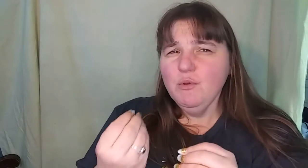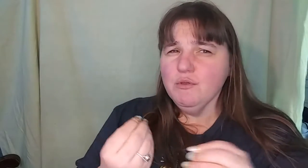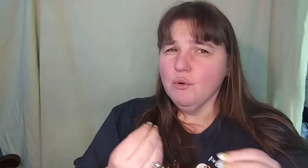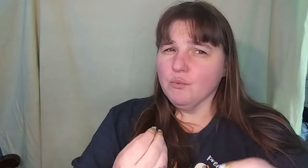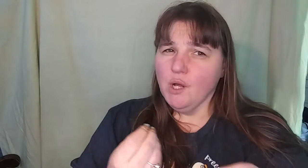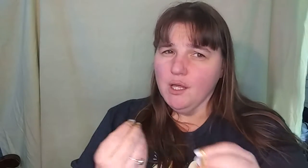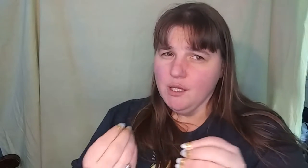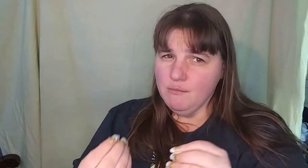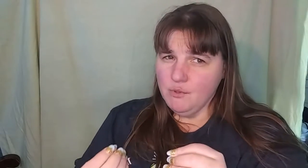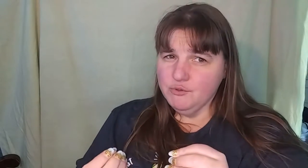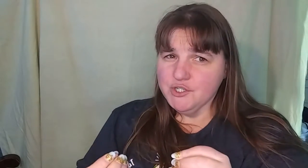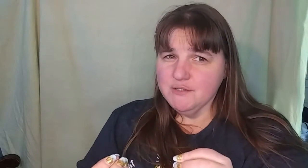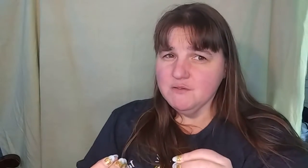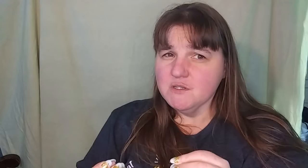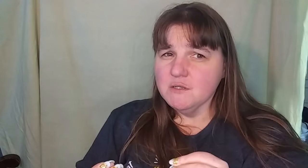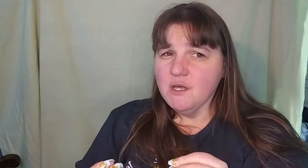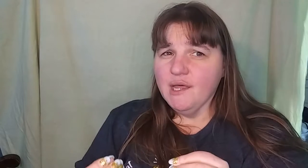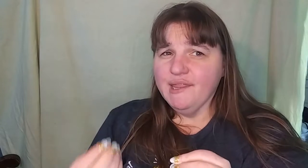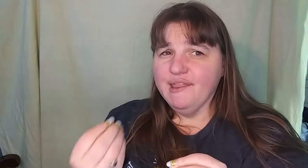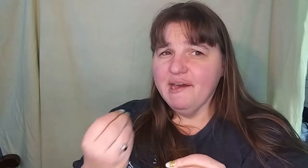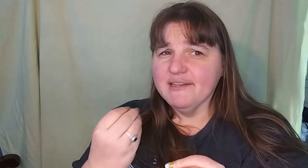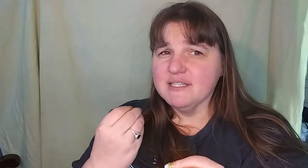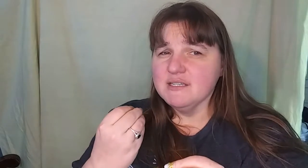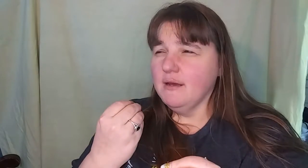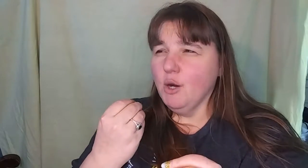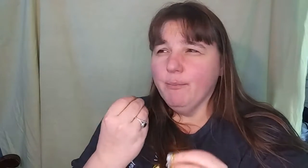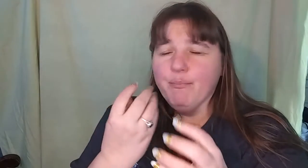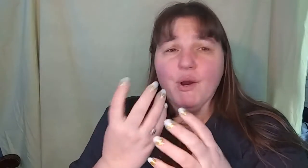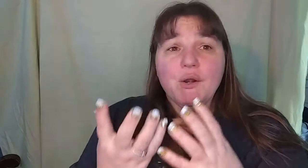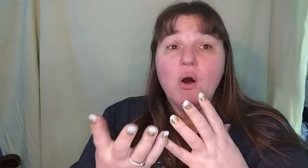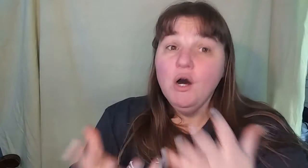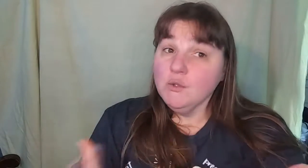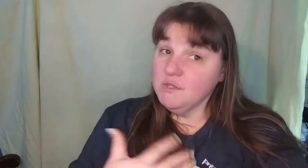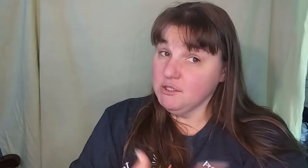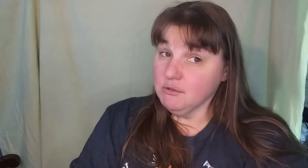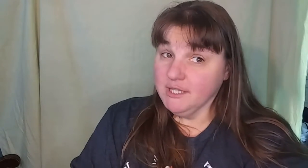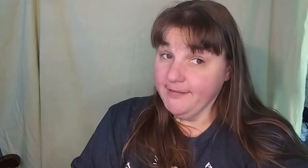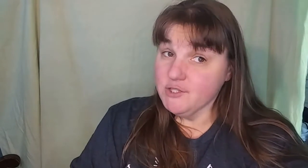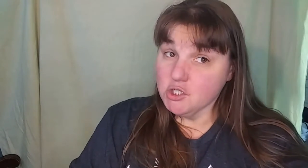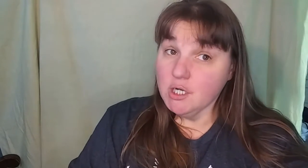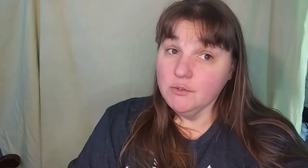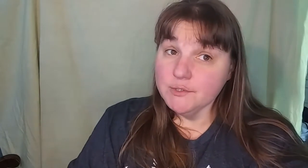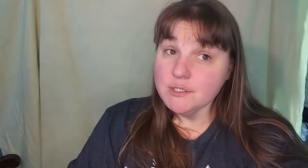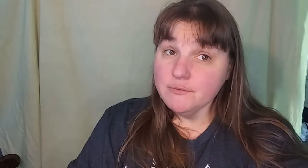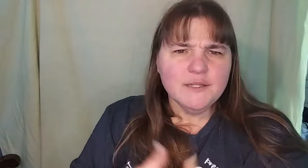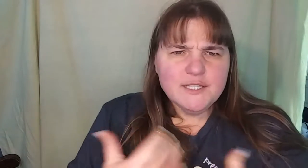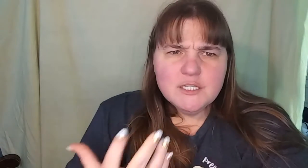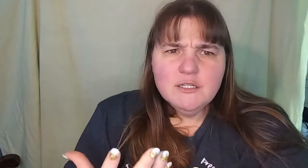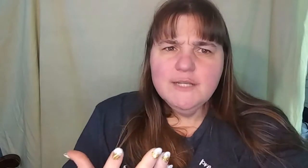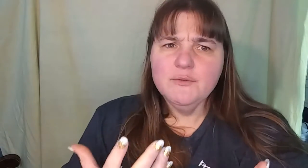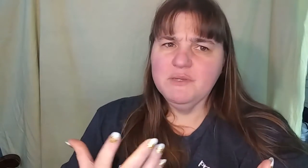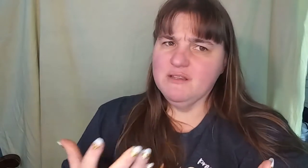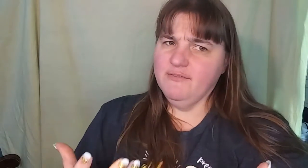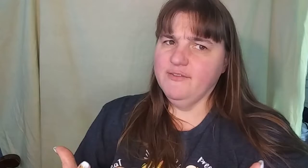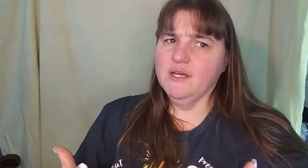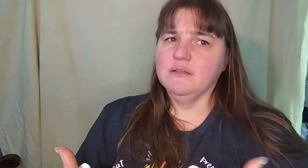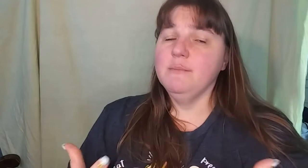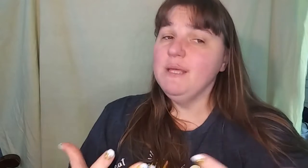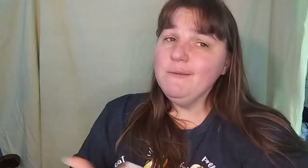of the raw emotions that are brought on with your life's struggles. This could even be the fact that maybe